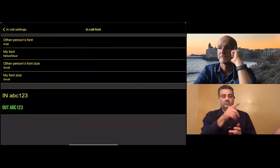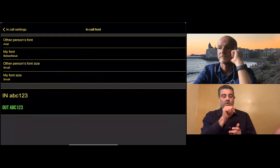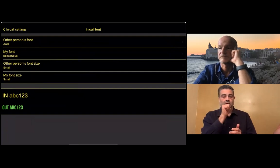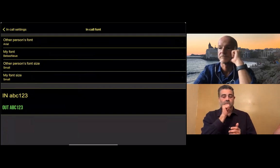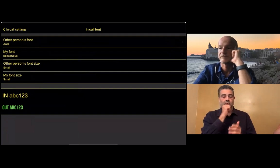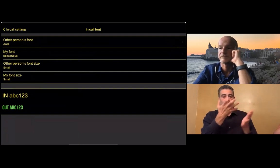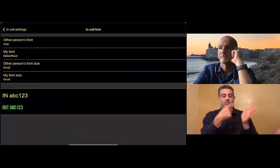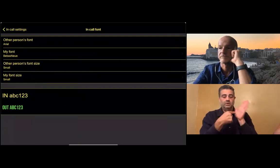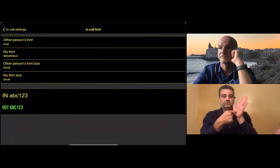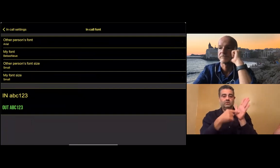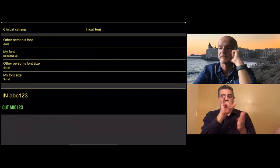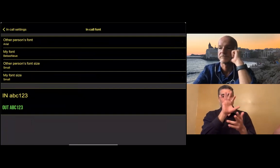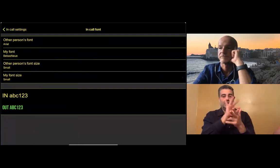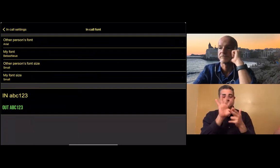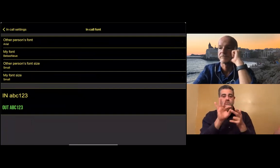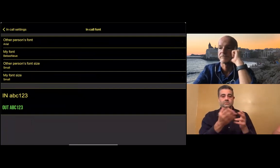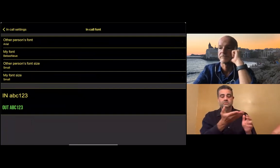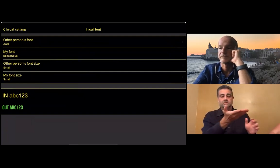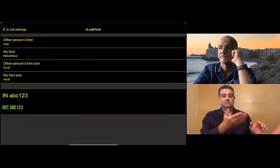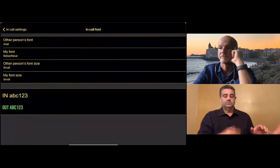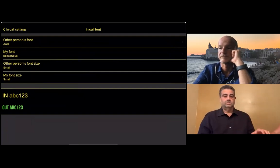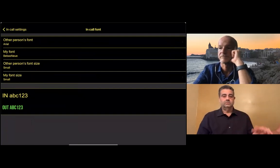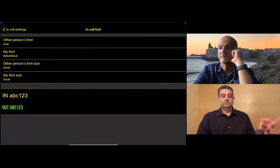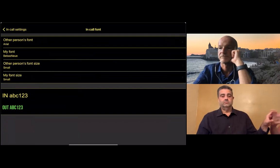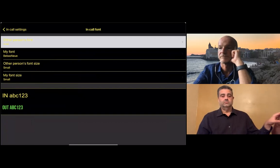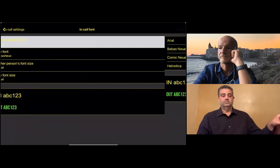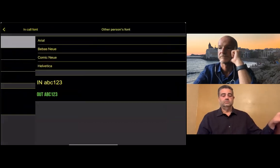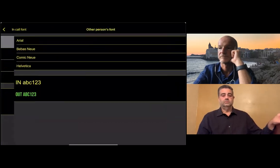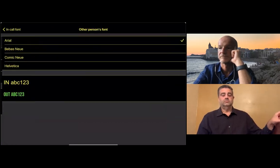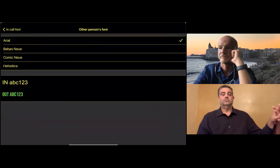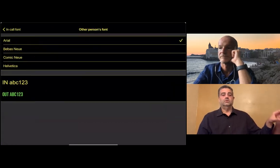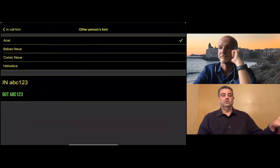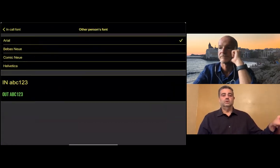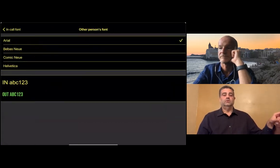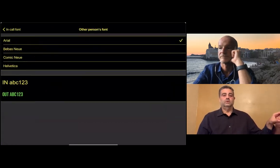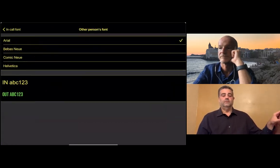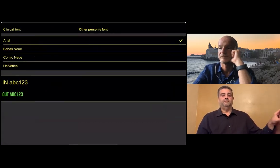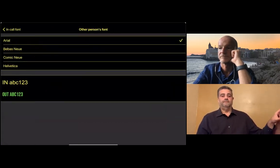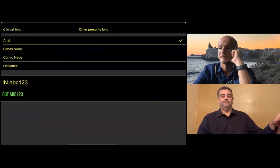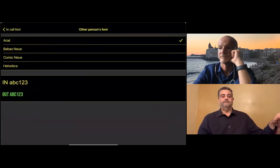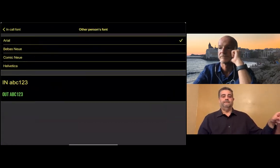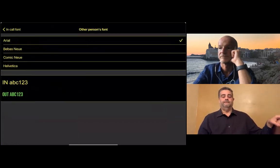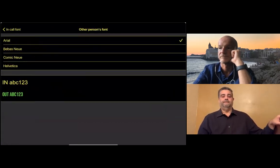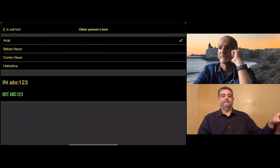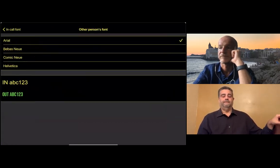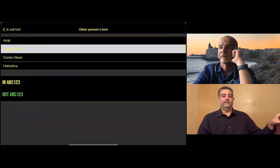preference. Font size, color, background, and Tor, if you could show those options.